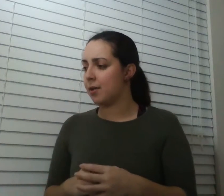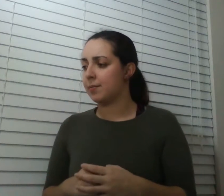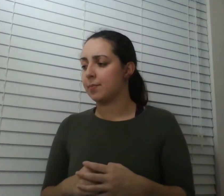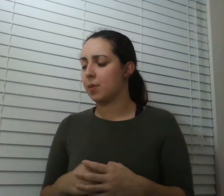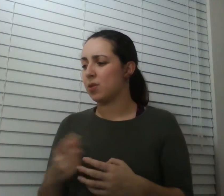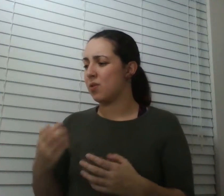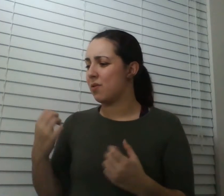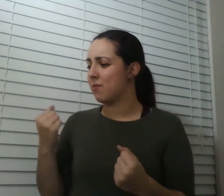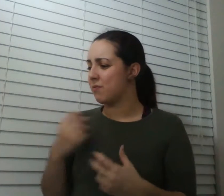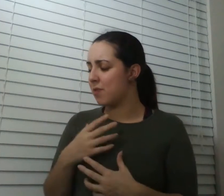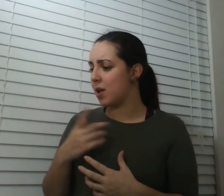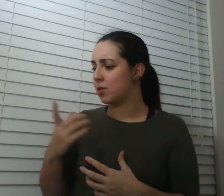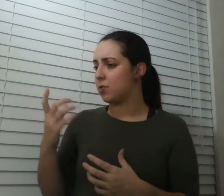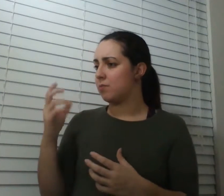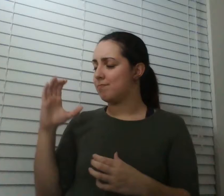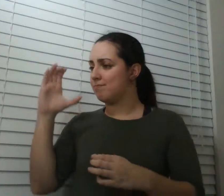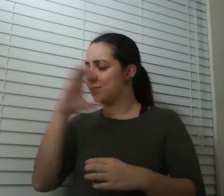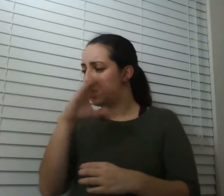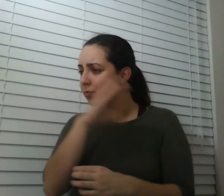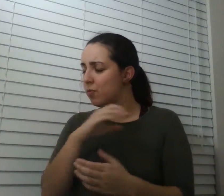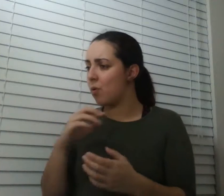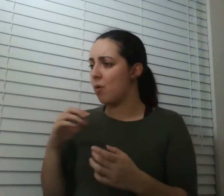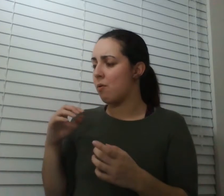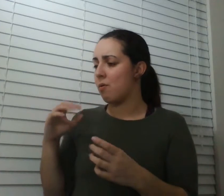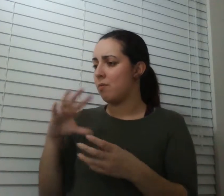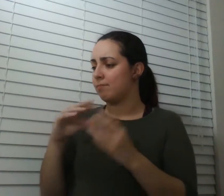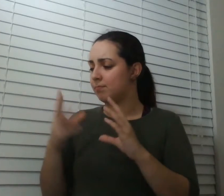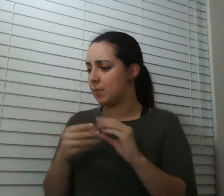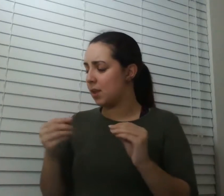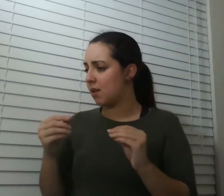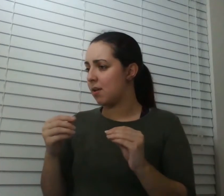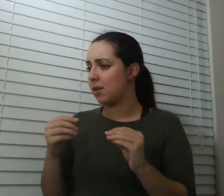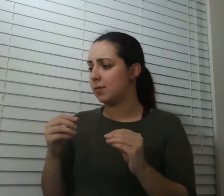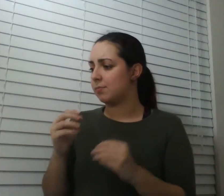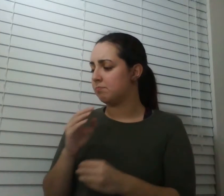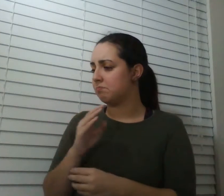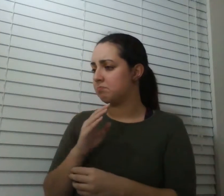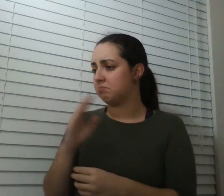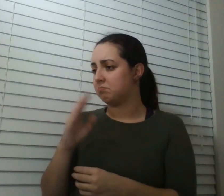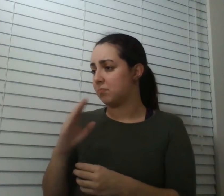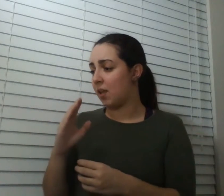story between you and nothing will occur please don't bring up this question